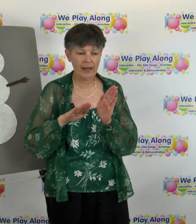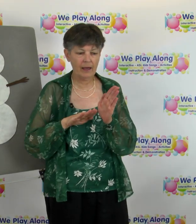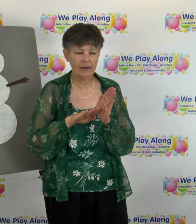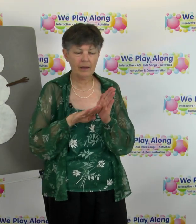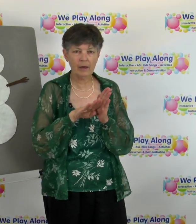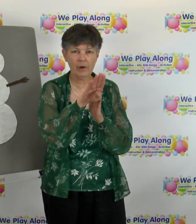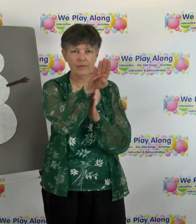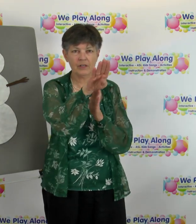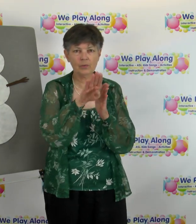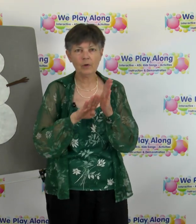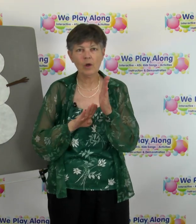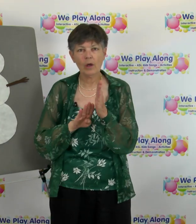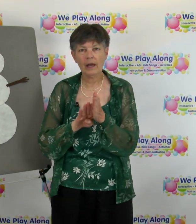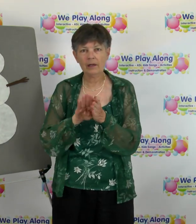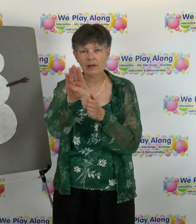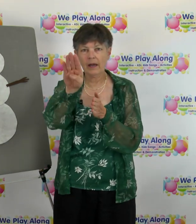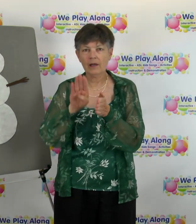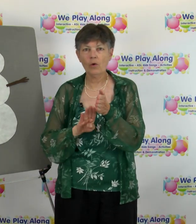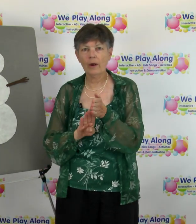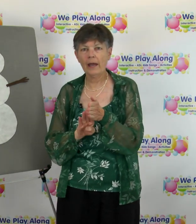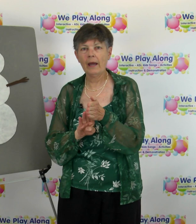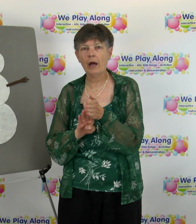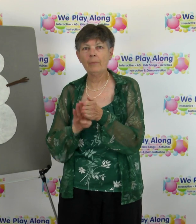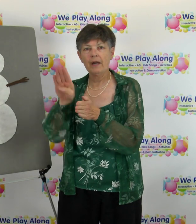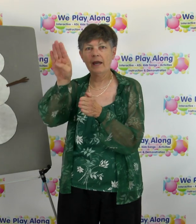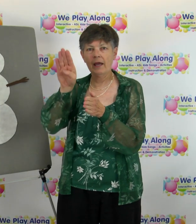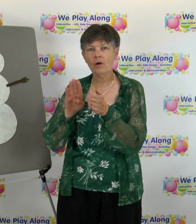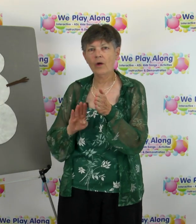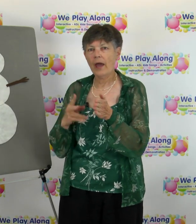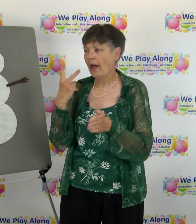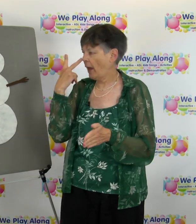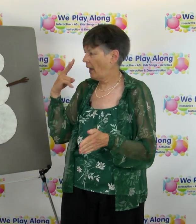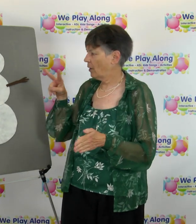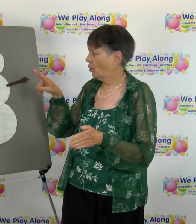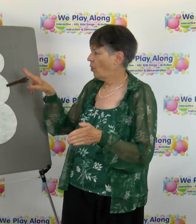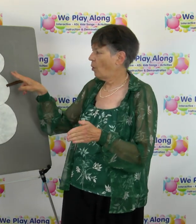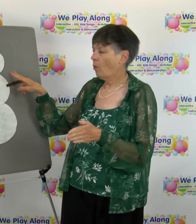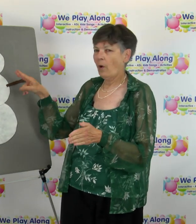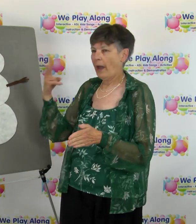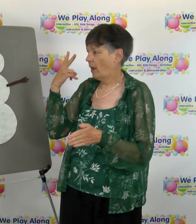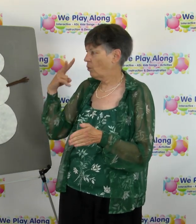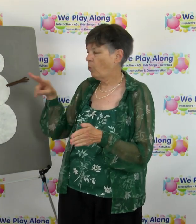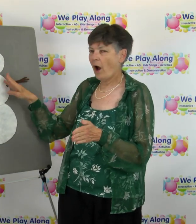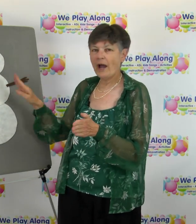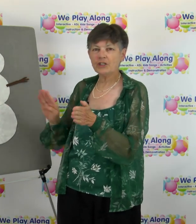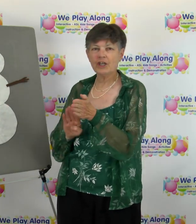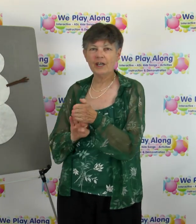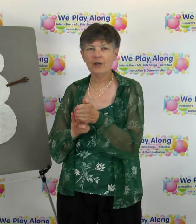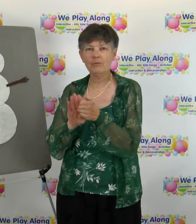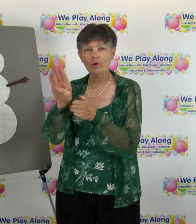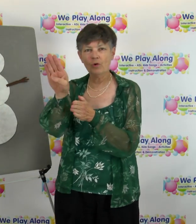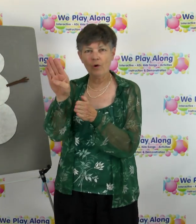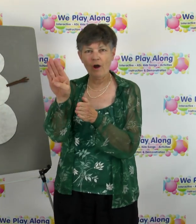hand and come off of this one and kind of go up at an angle and and watch him grow